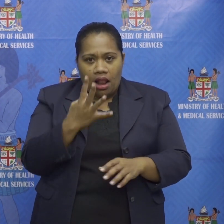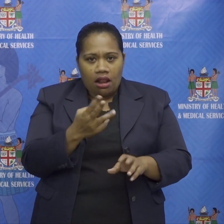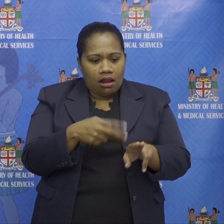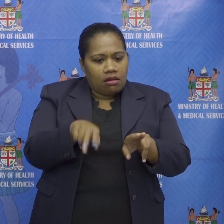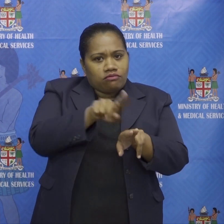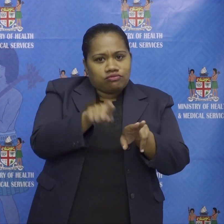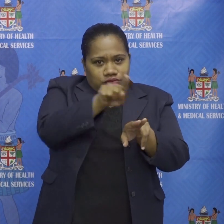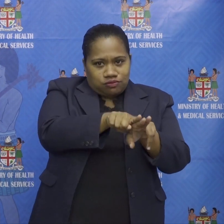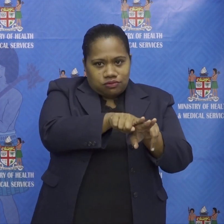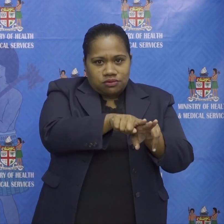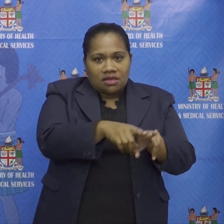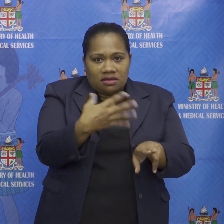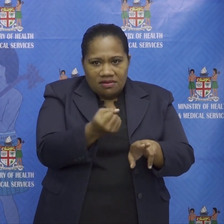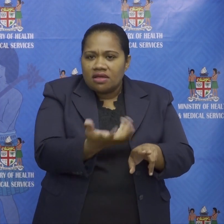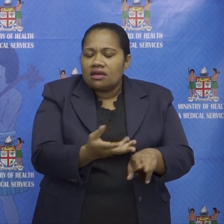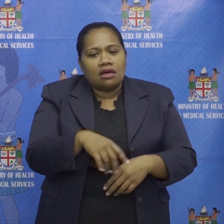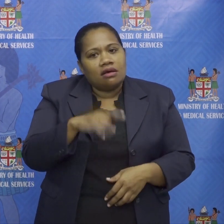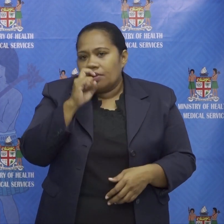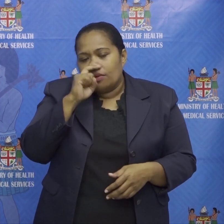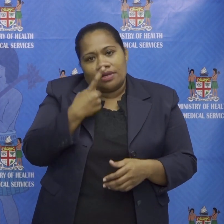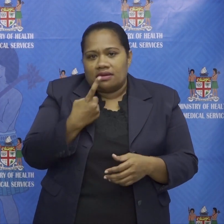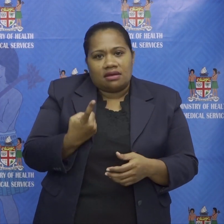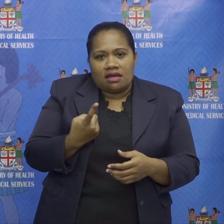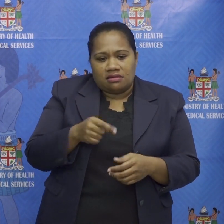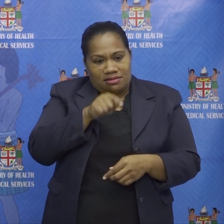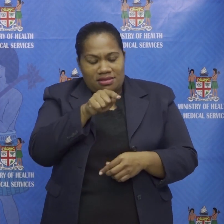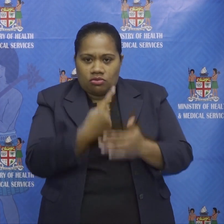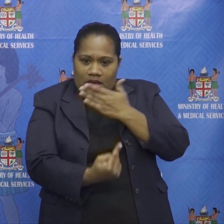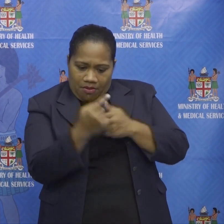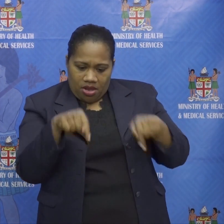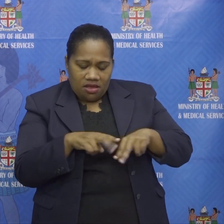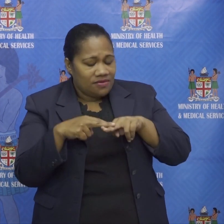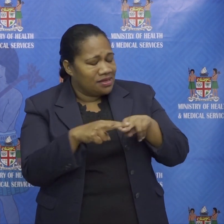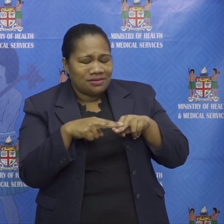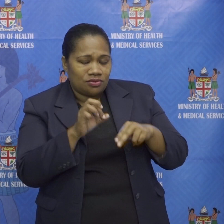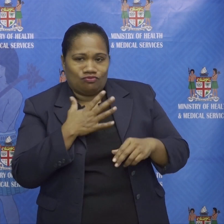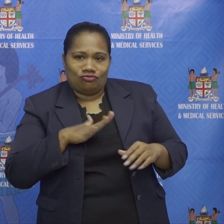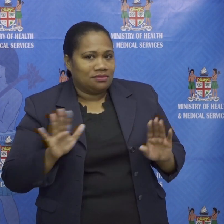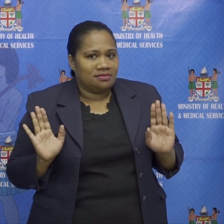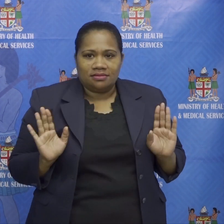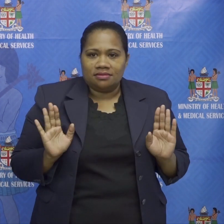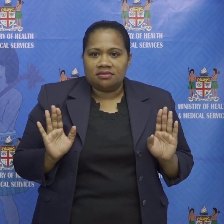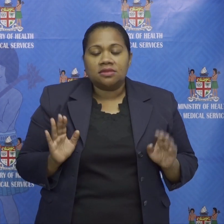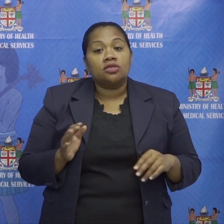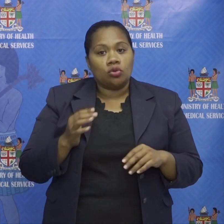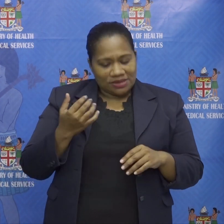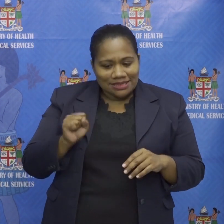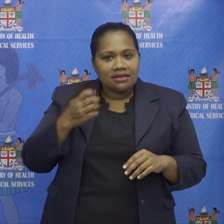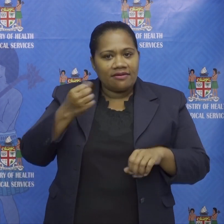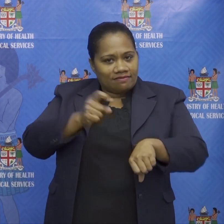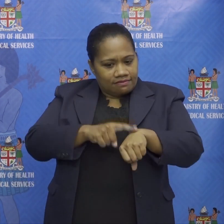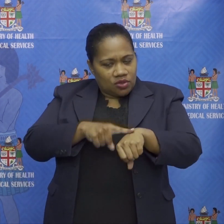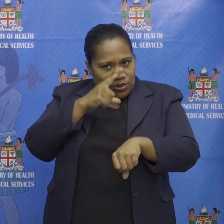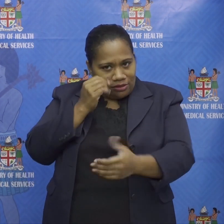and we still have time to stop it from